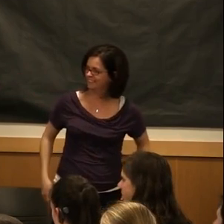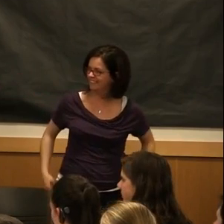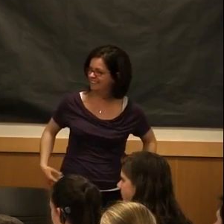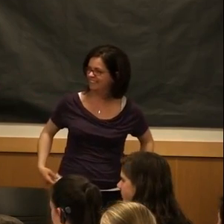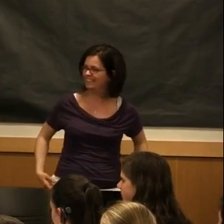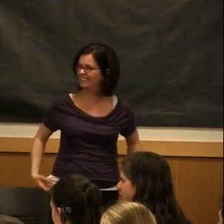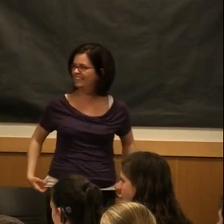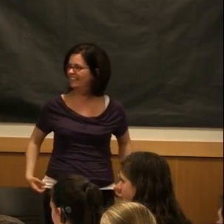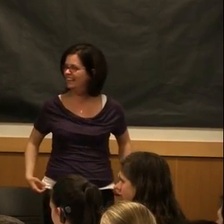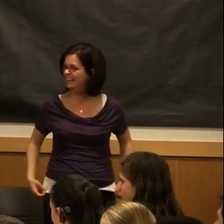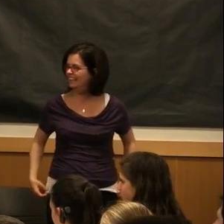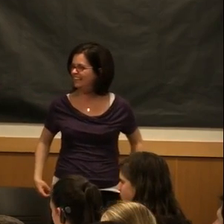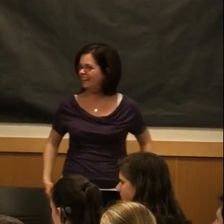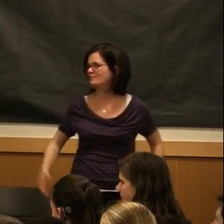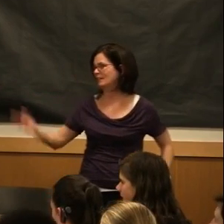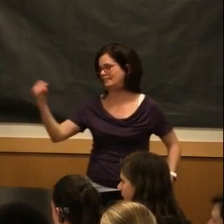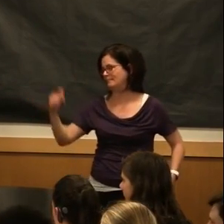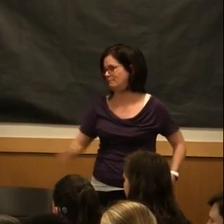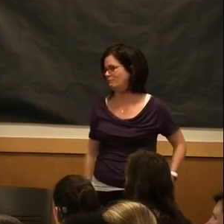thank you.